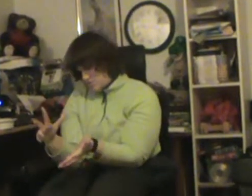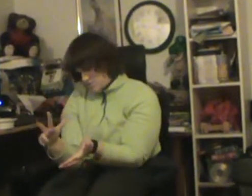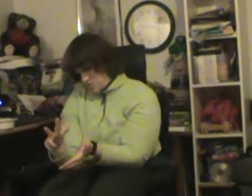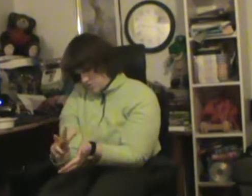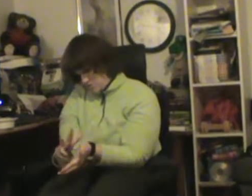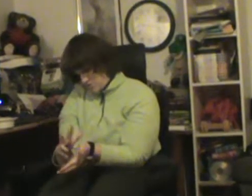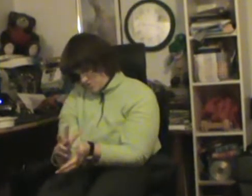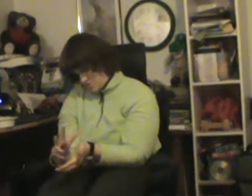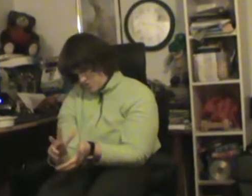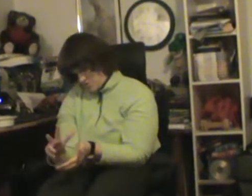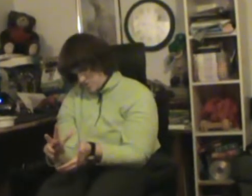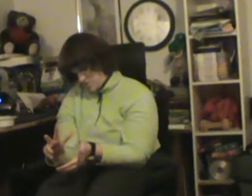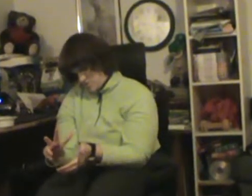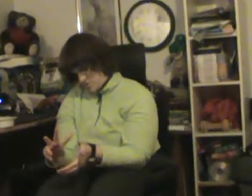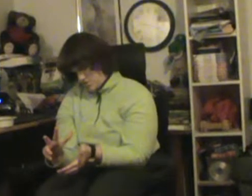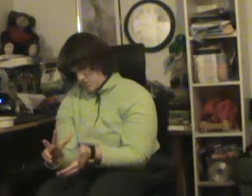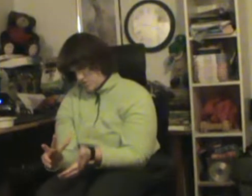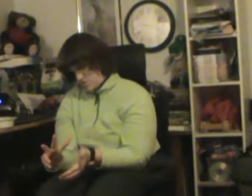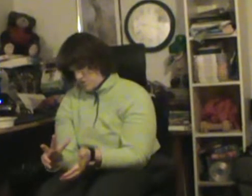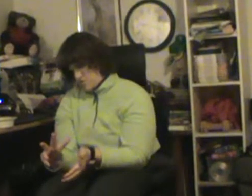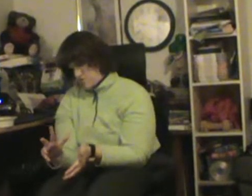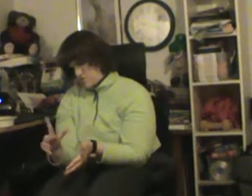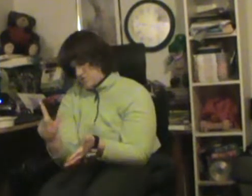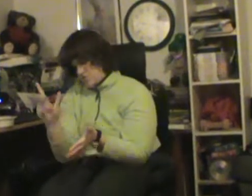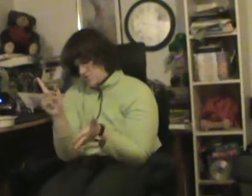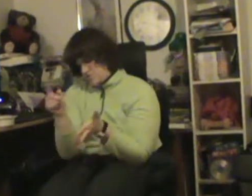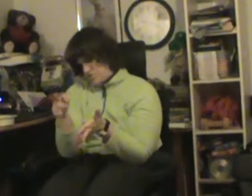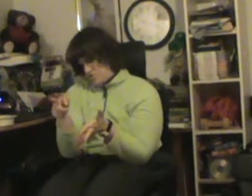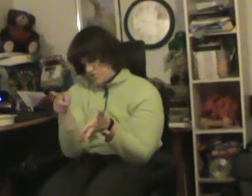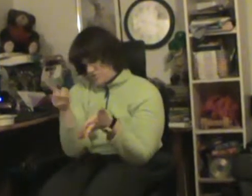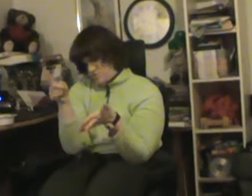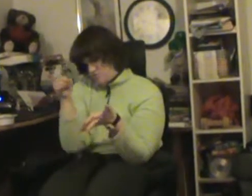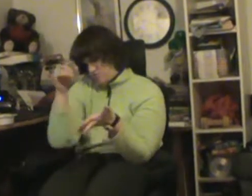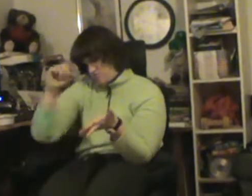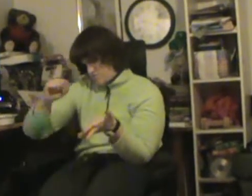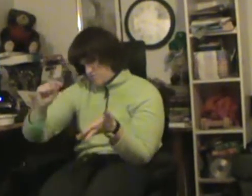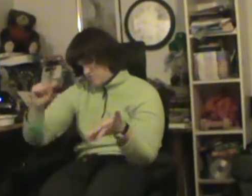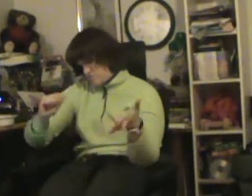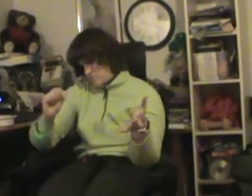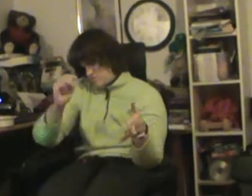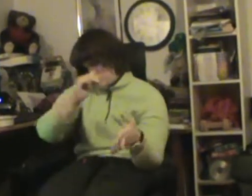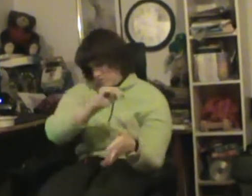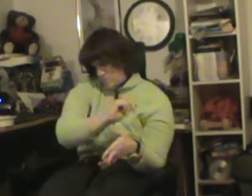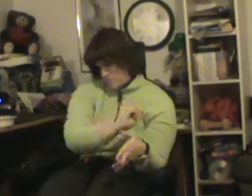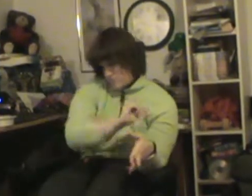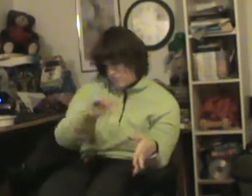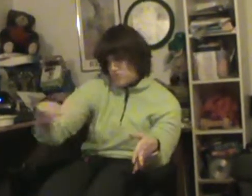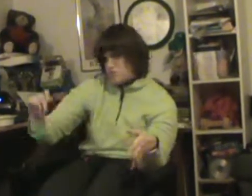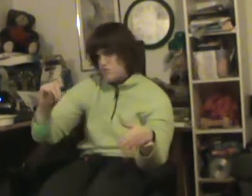but you'd make the rain roll on blue.